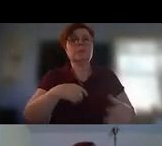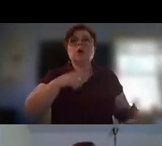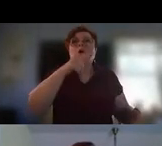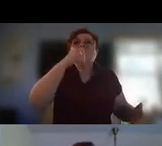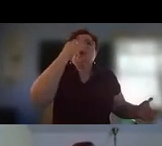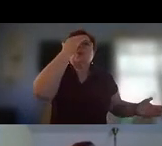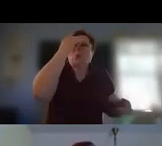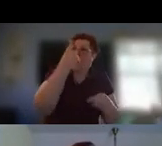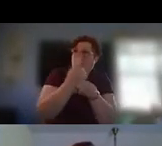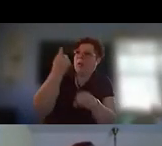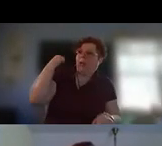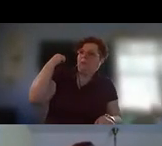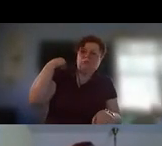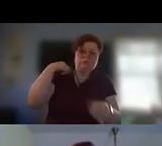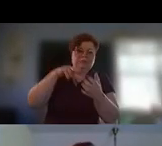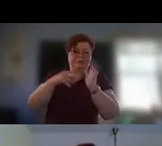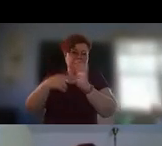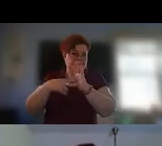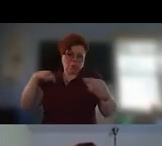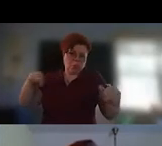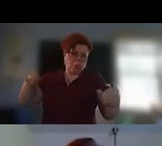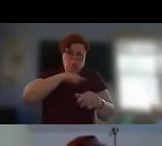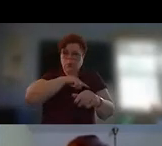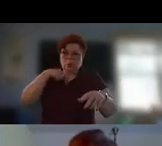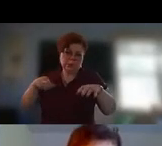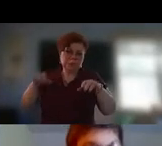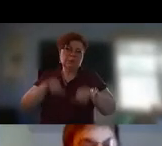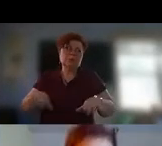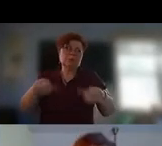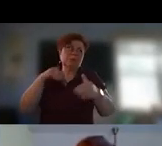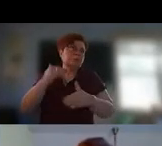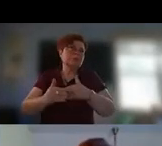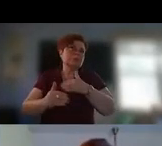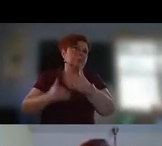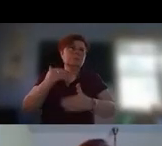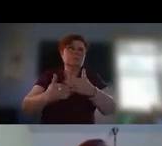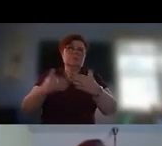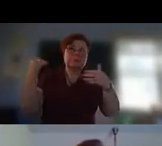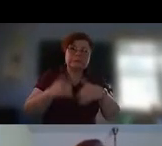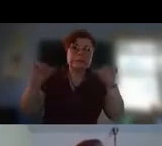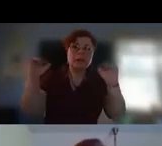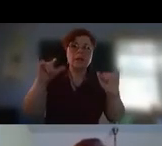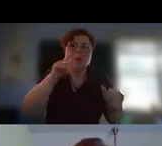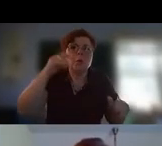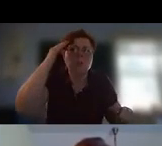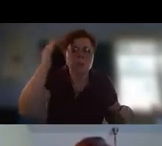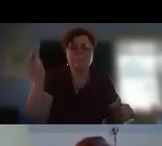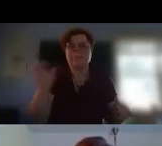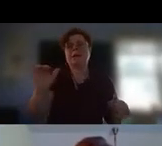ago that we would be doing this still today but as marie harris our